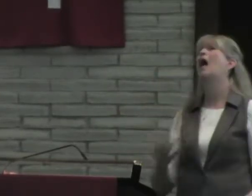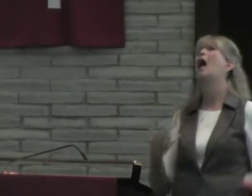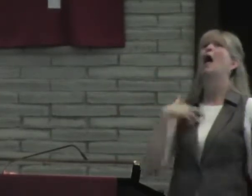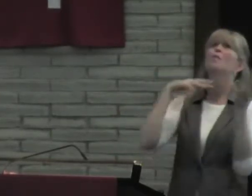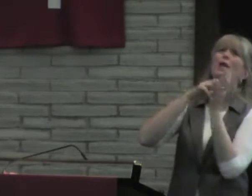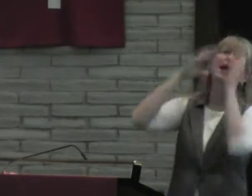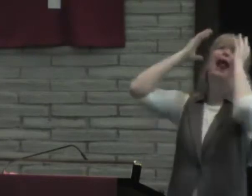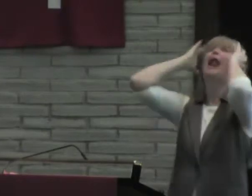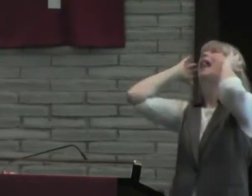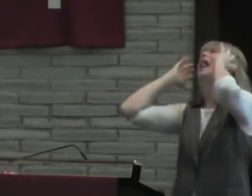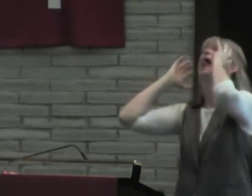this stuff.